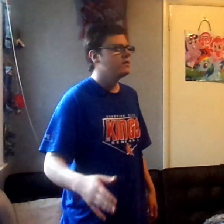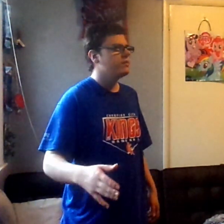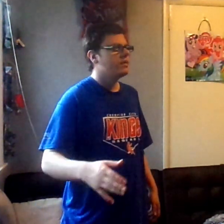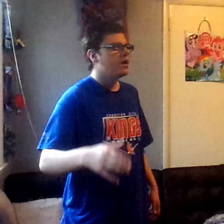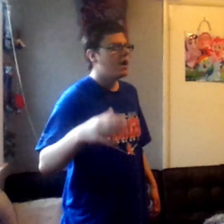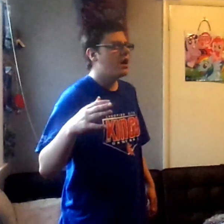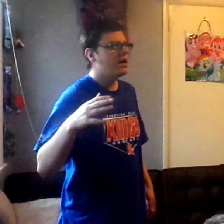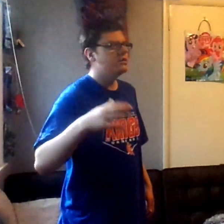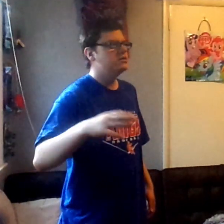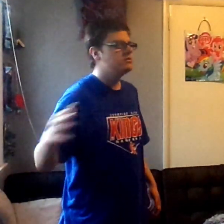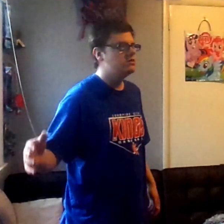um,